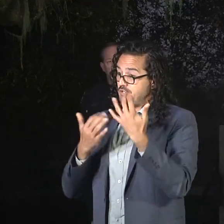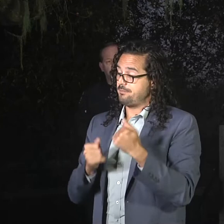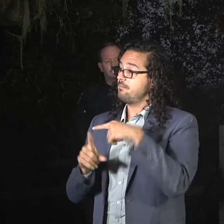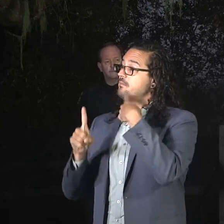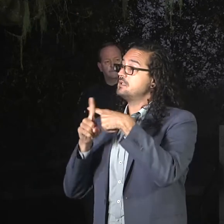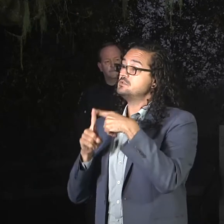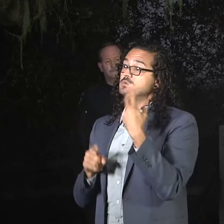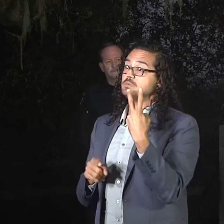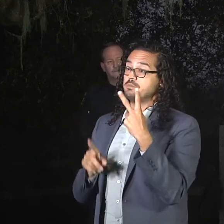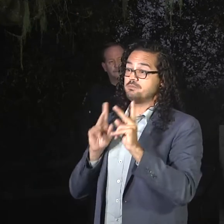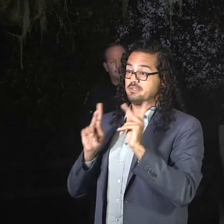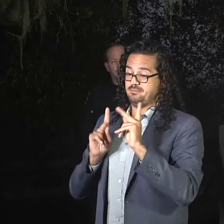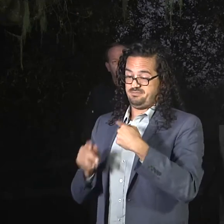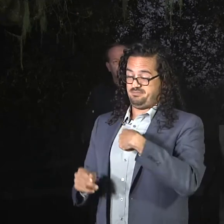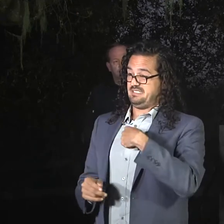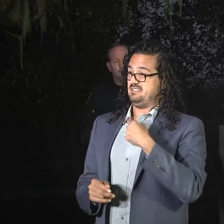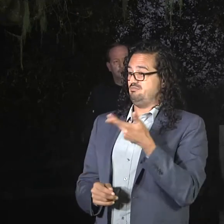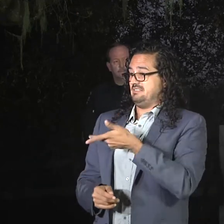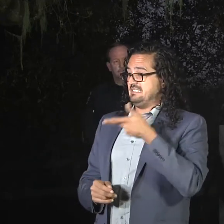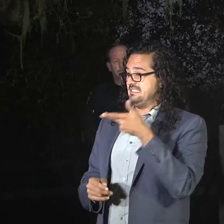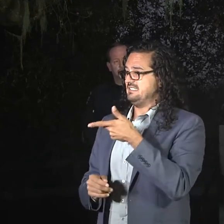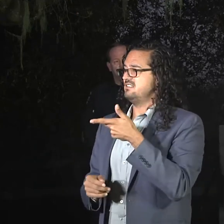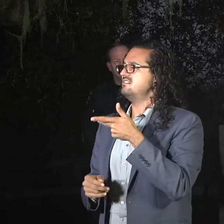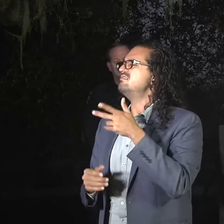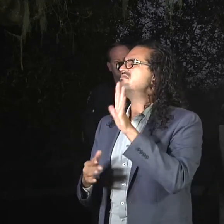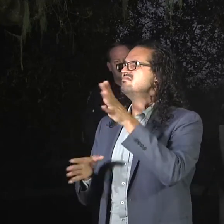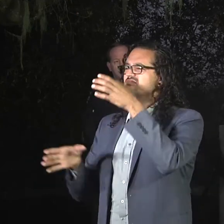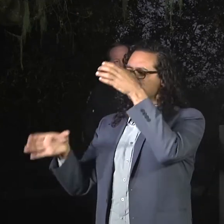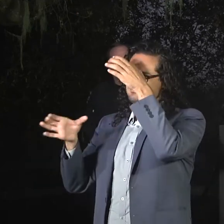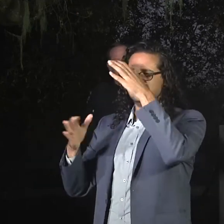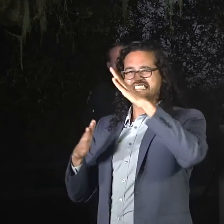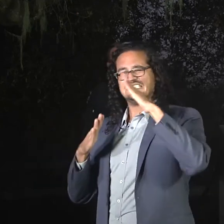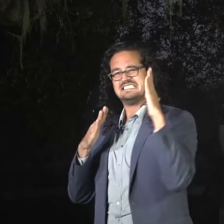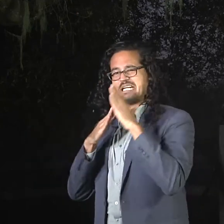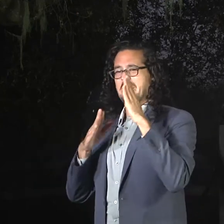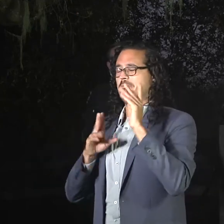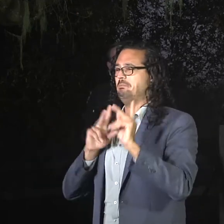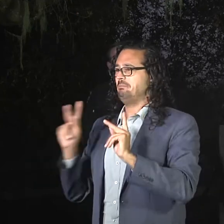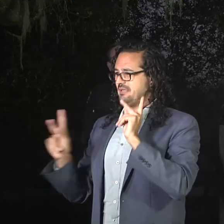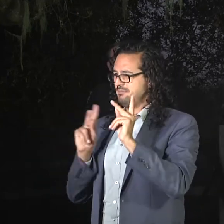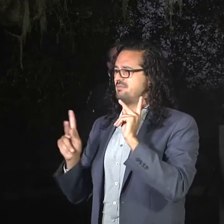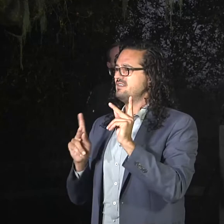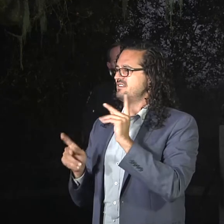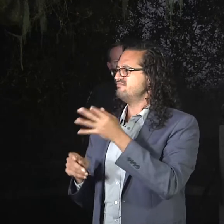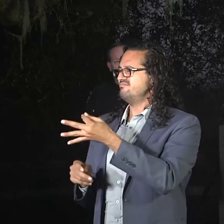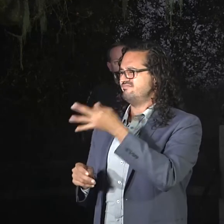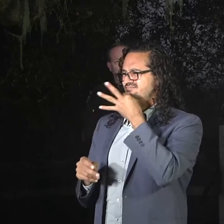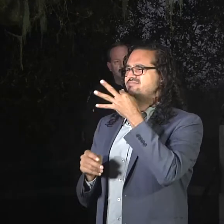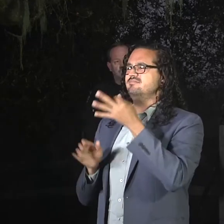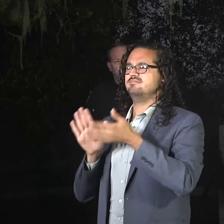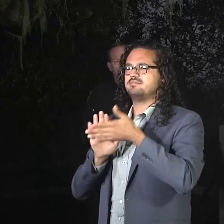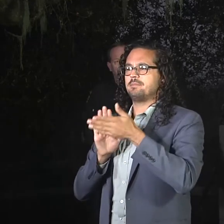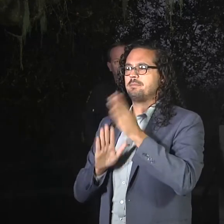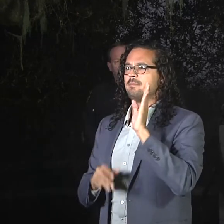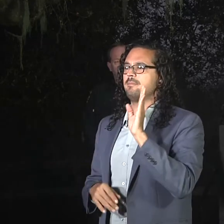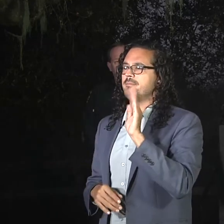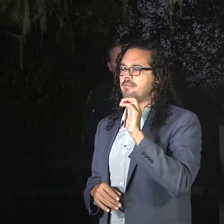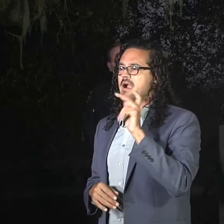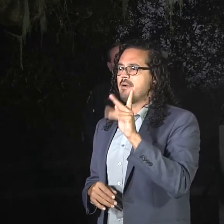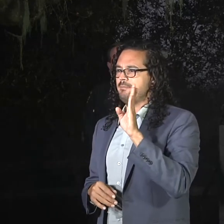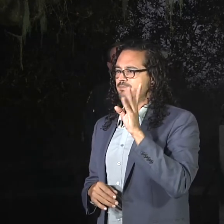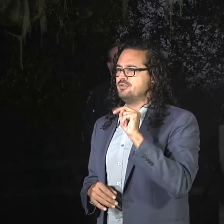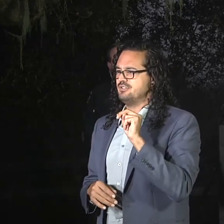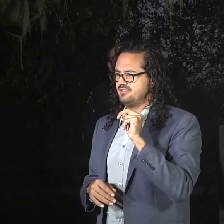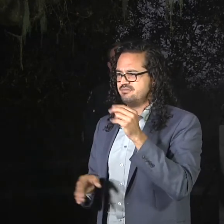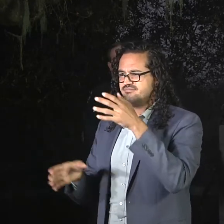or have the highest qualification in the state of California to conduct burn operations. So, by chance, we happen to have